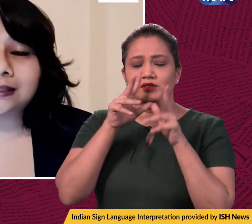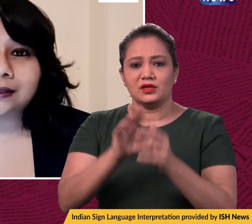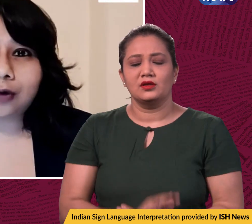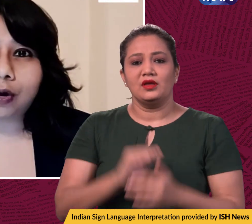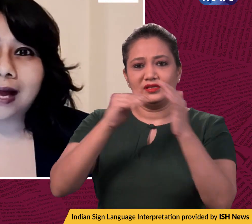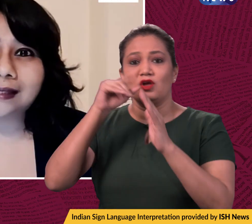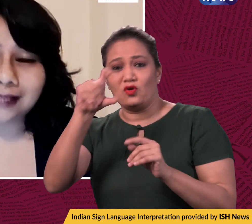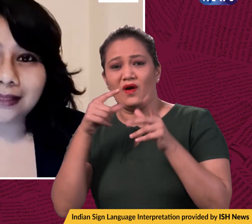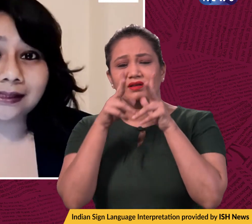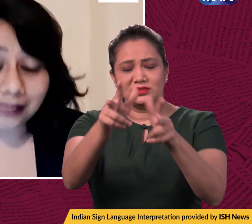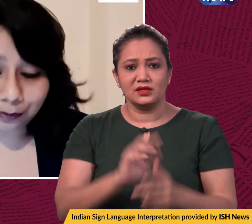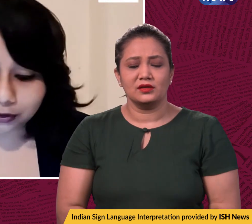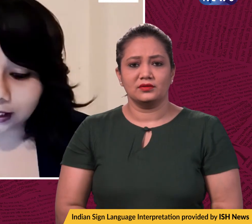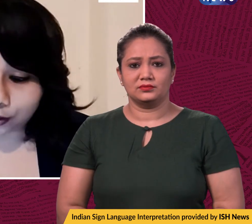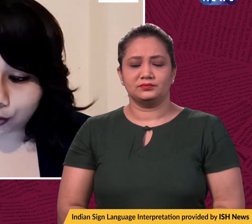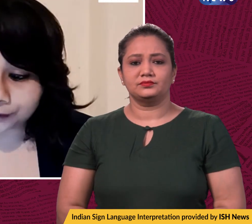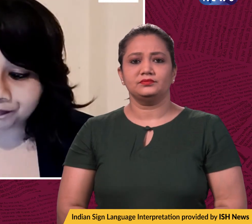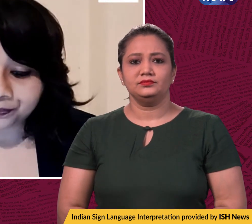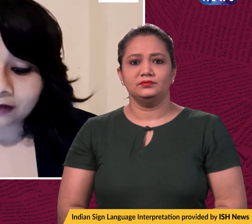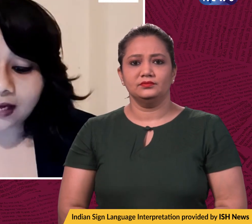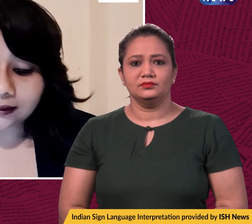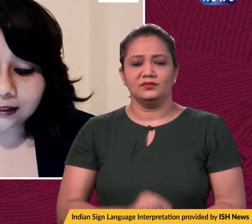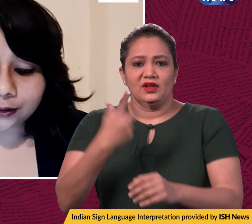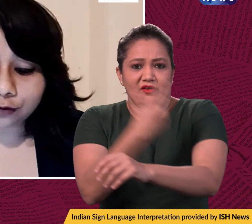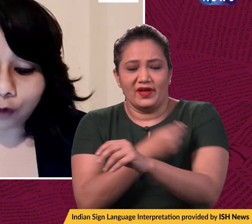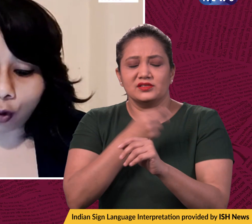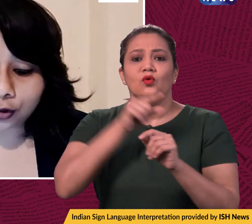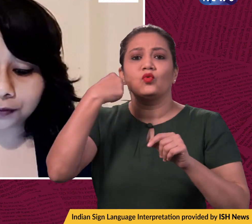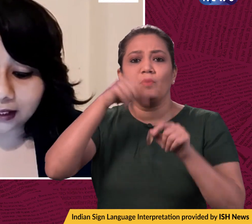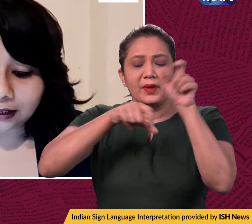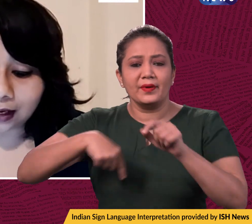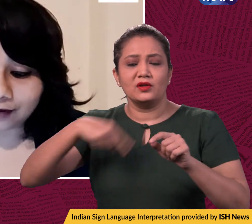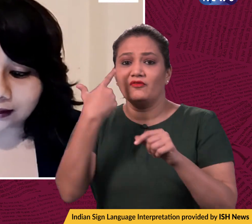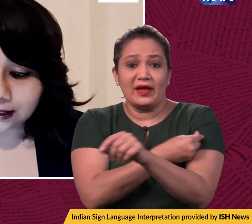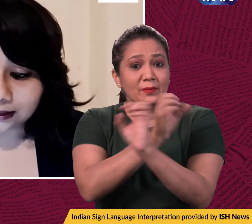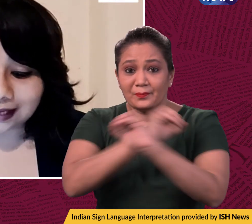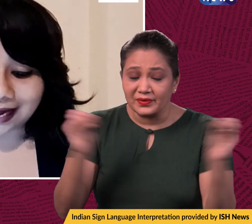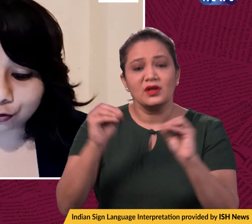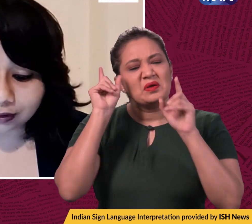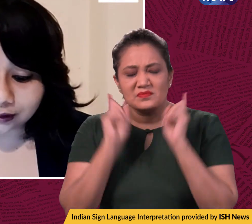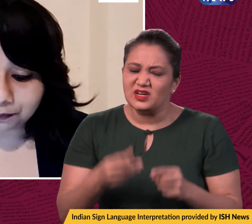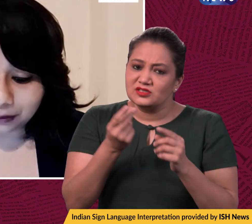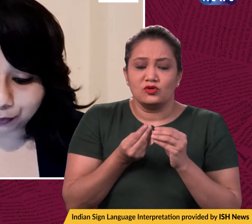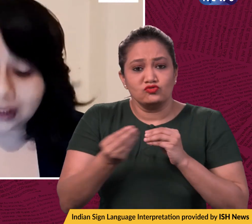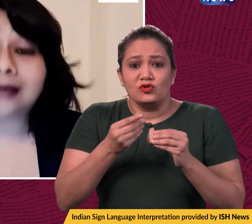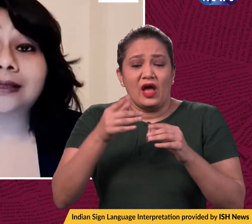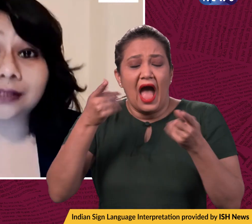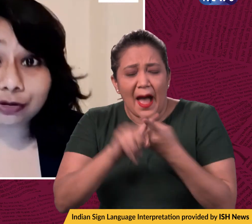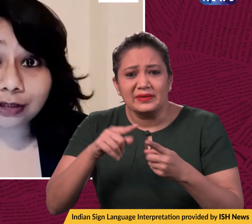INSACOG, has said in a statement, and I quote, vaccination of all remaining unvaccinated at-risk people and consideration